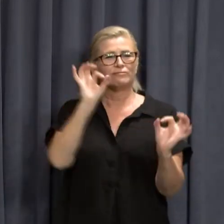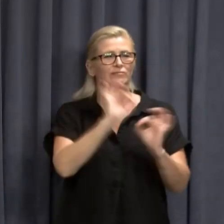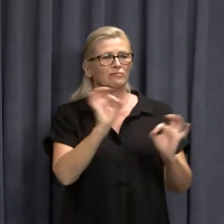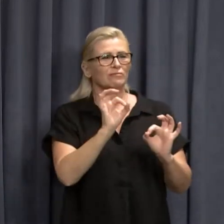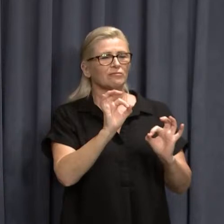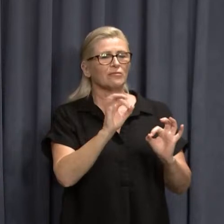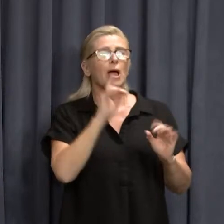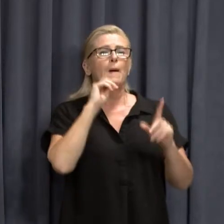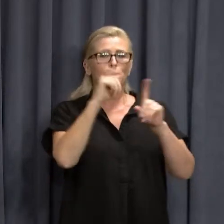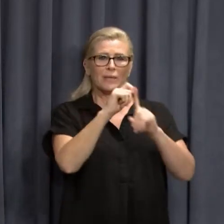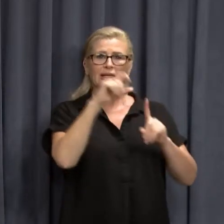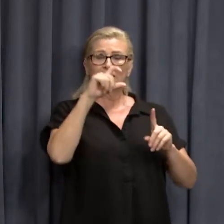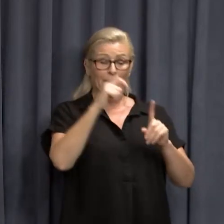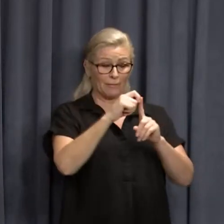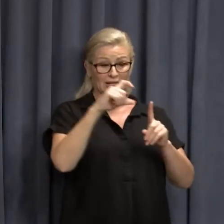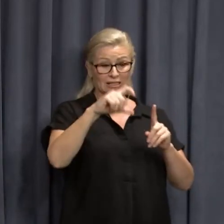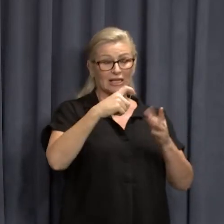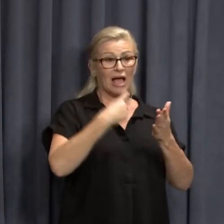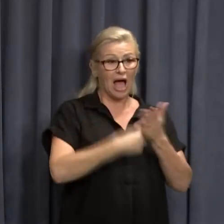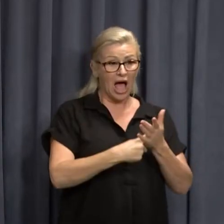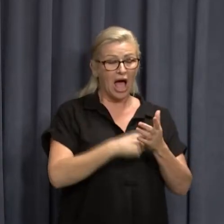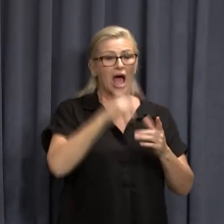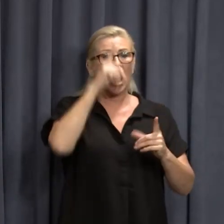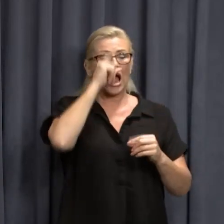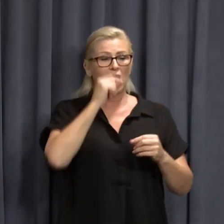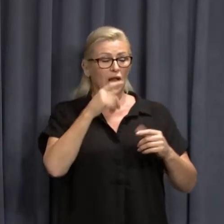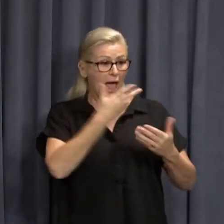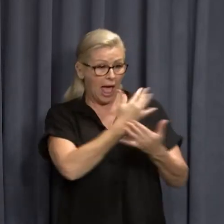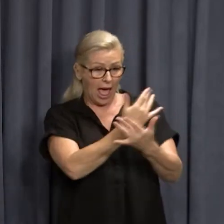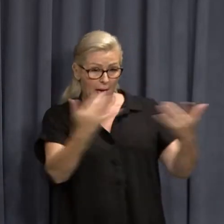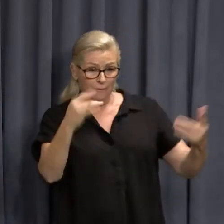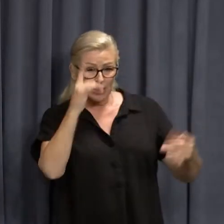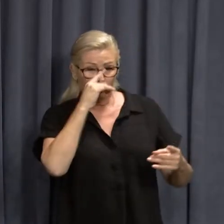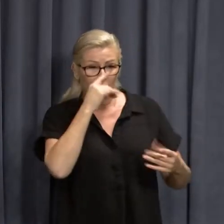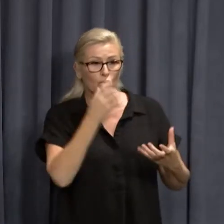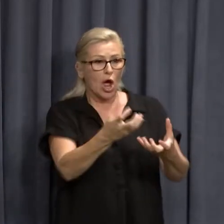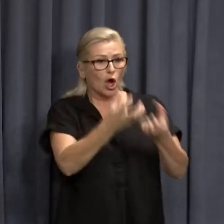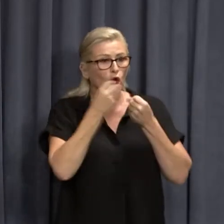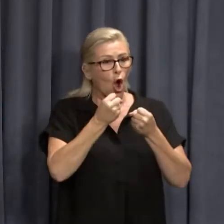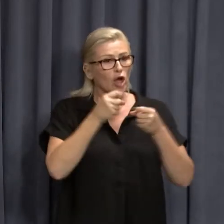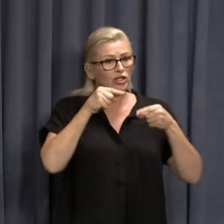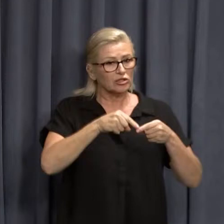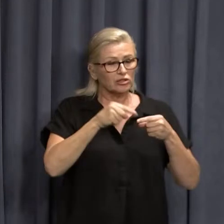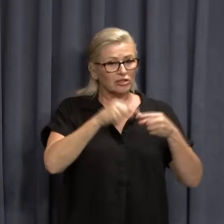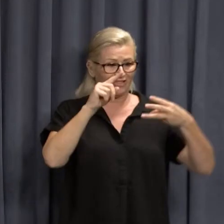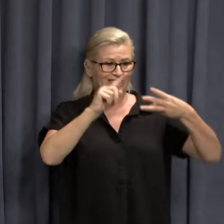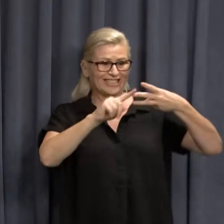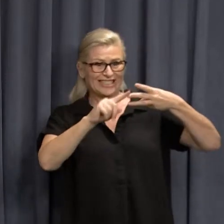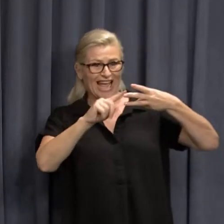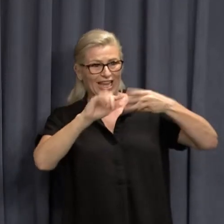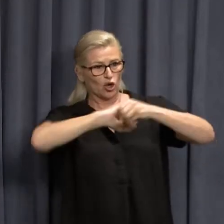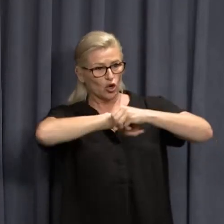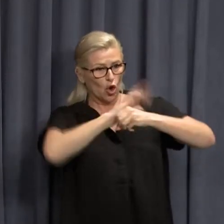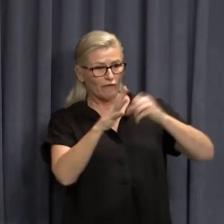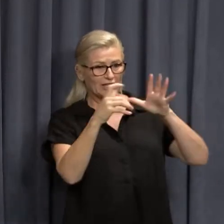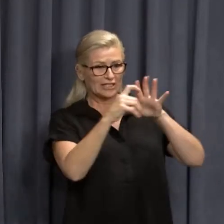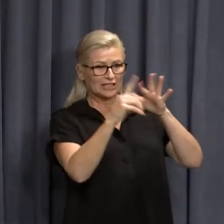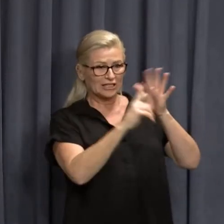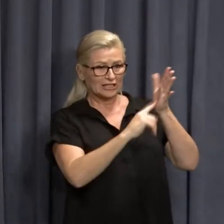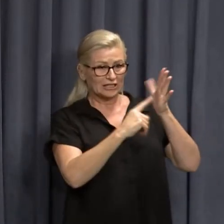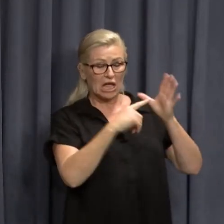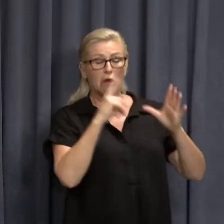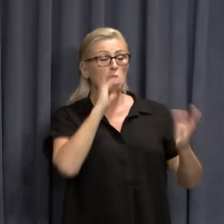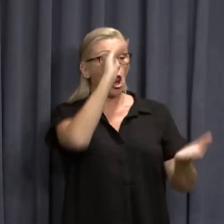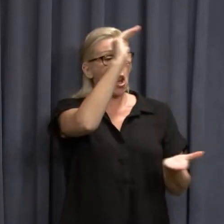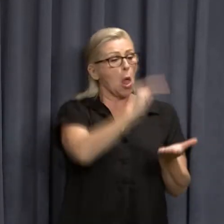could manage the transmission rate and the number of people acquiring delta and that was the best